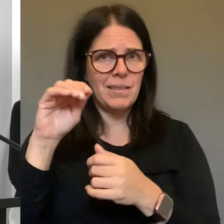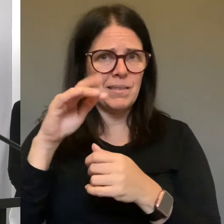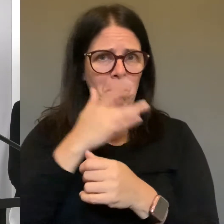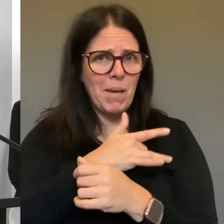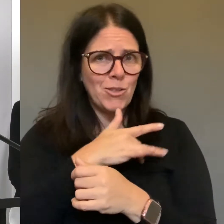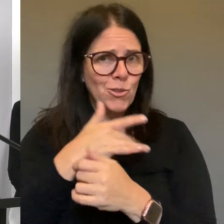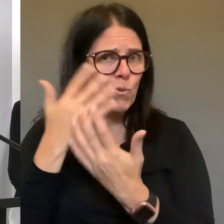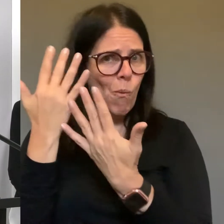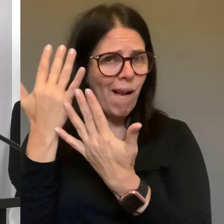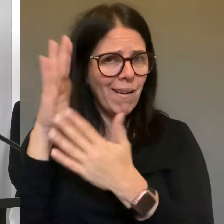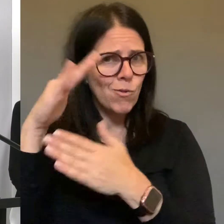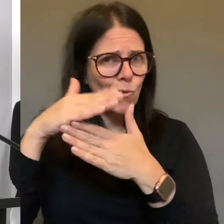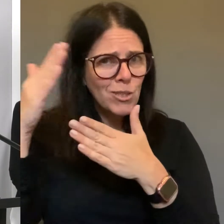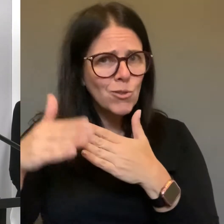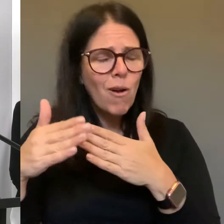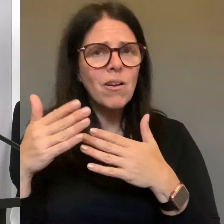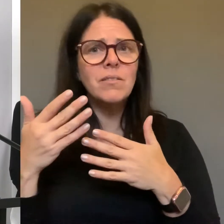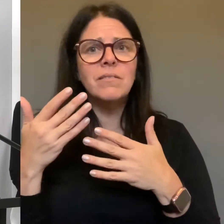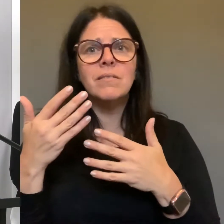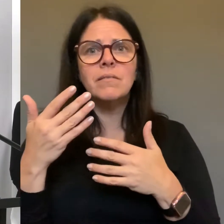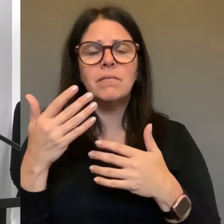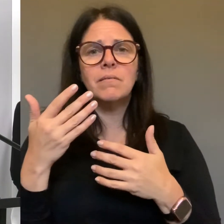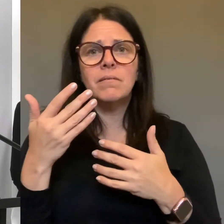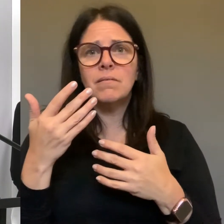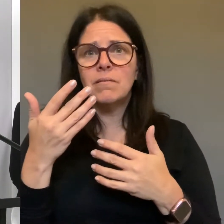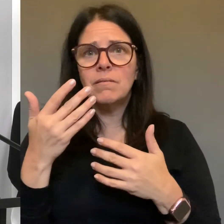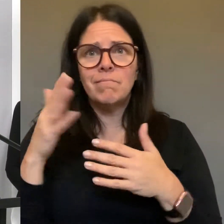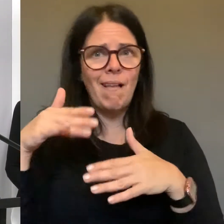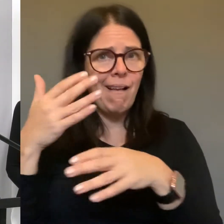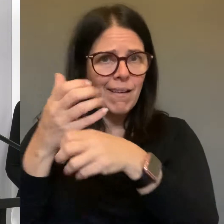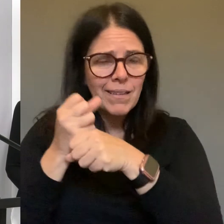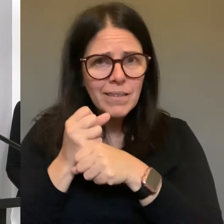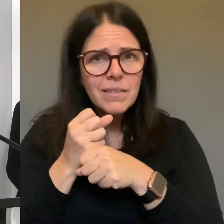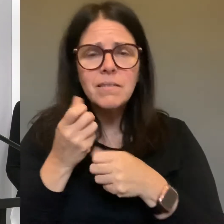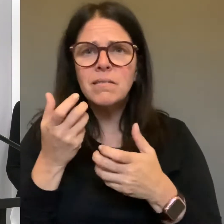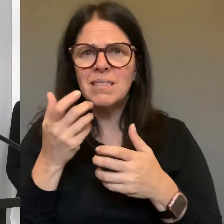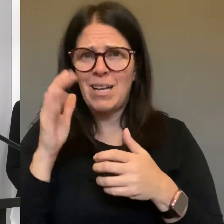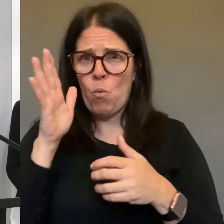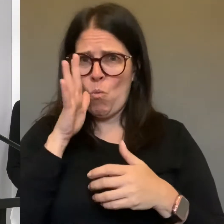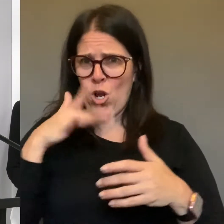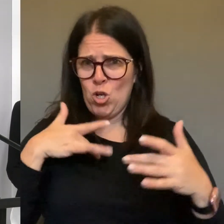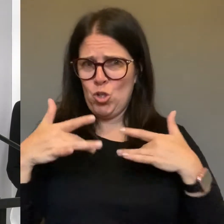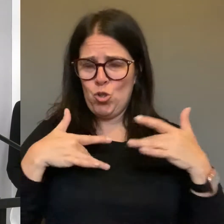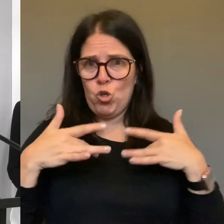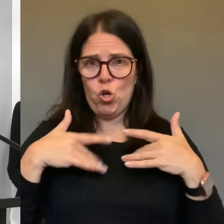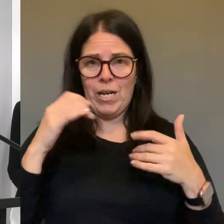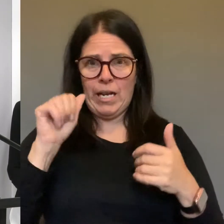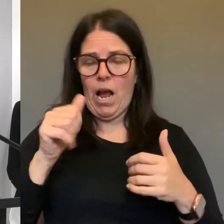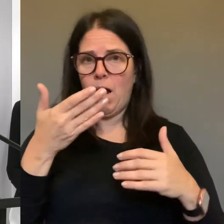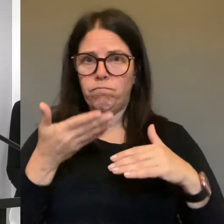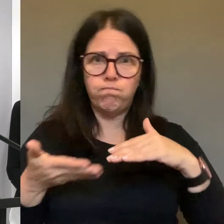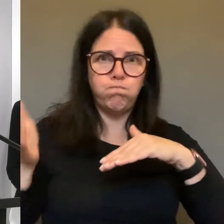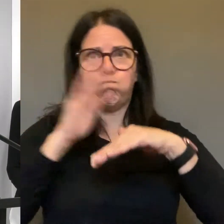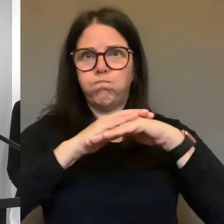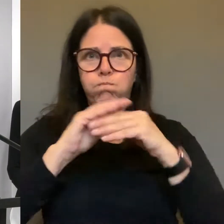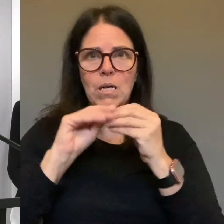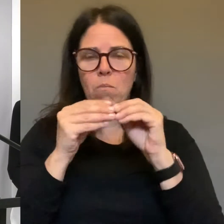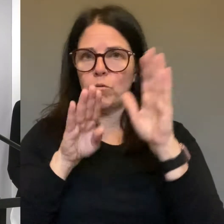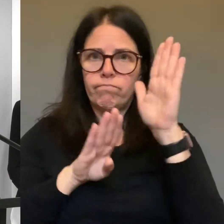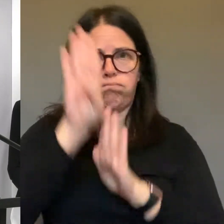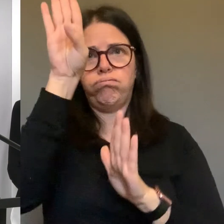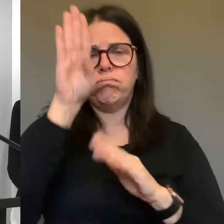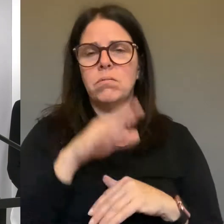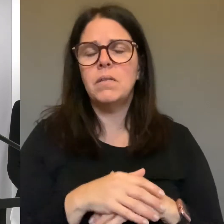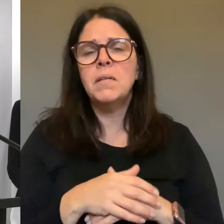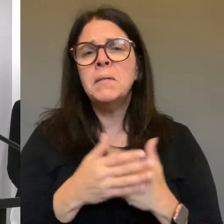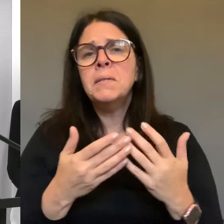way. We can all have all of those positives, we can have all of those negatives. So it's hard to say that how critical it